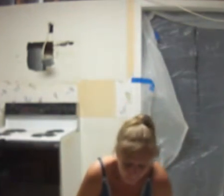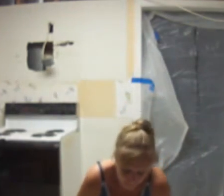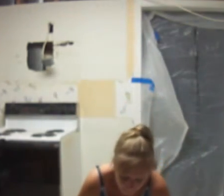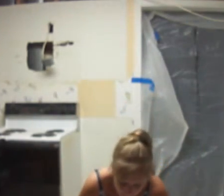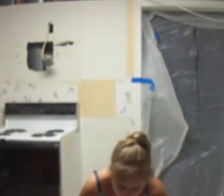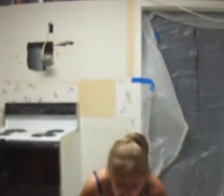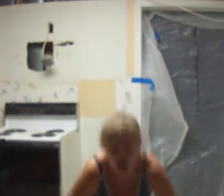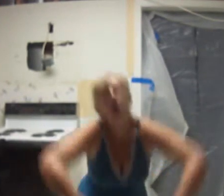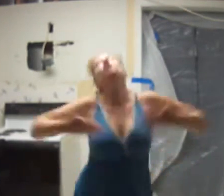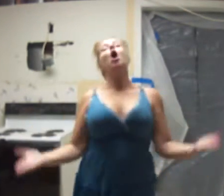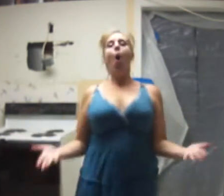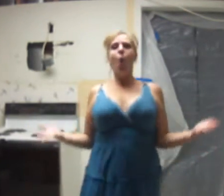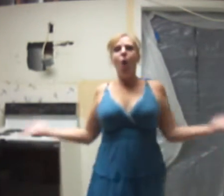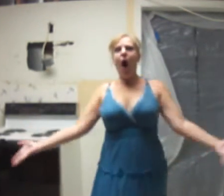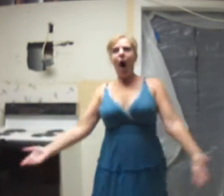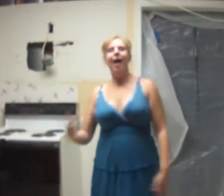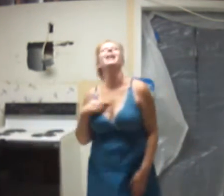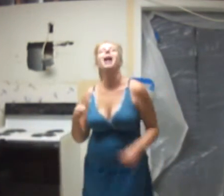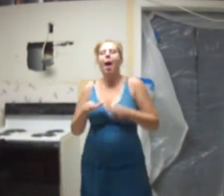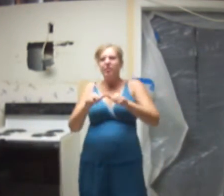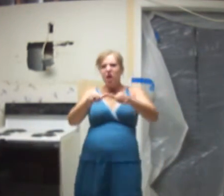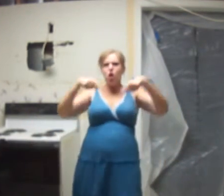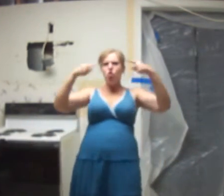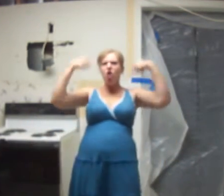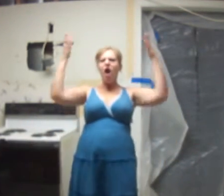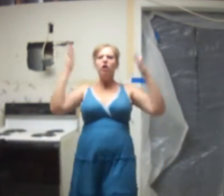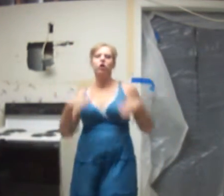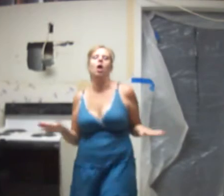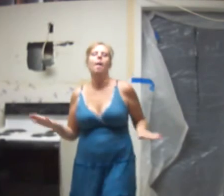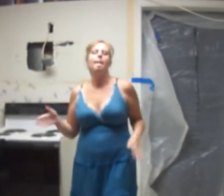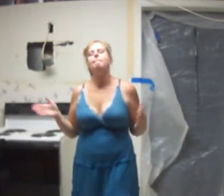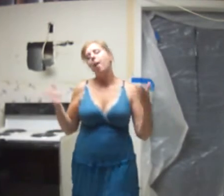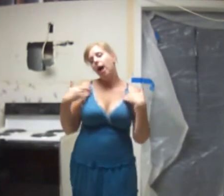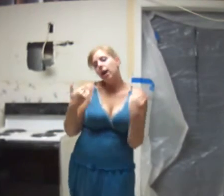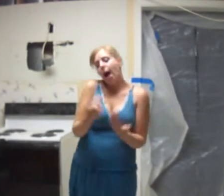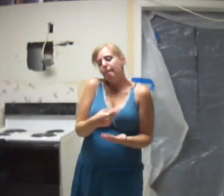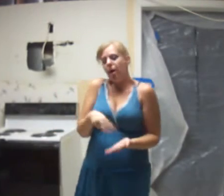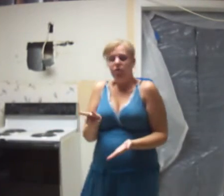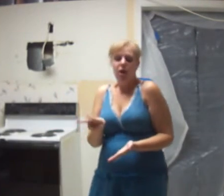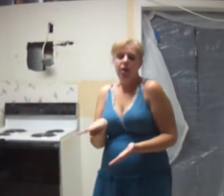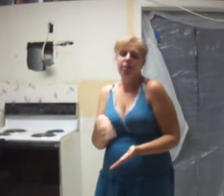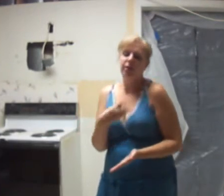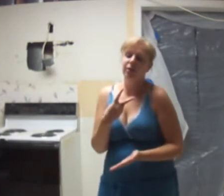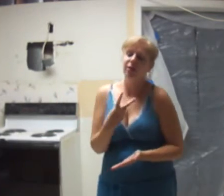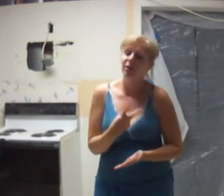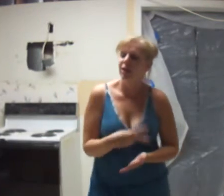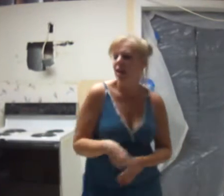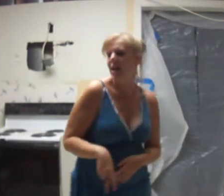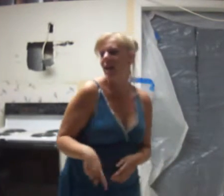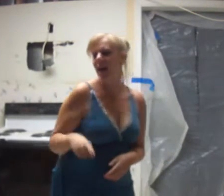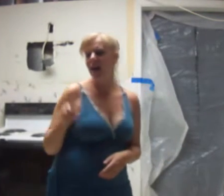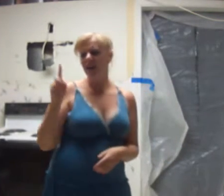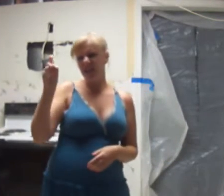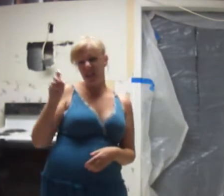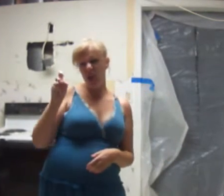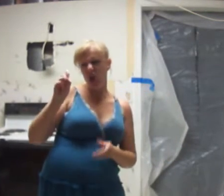So, so what, I'm to the bright side I got my pride for yours, and I don't need